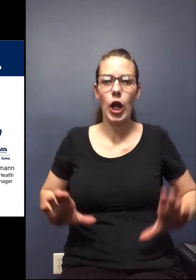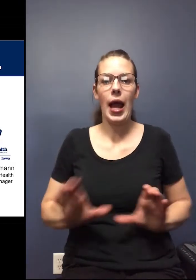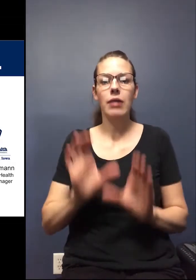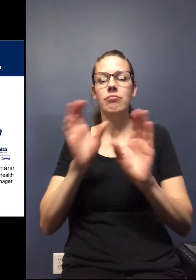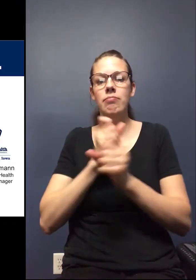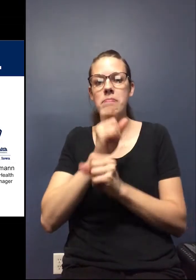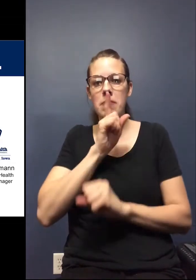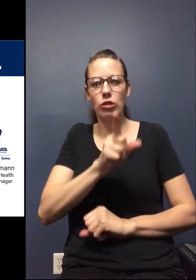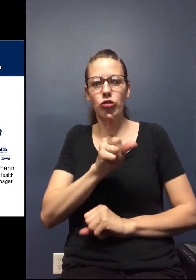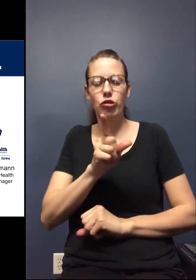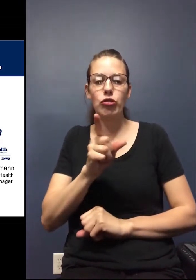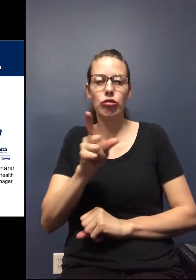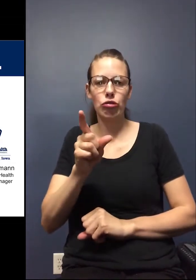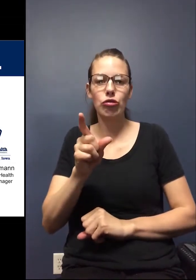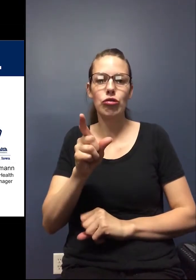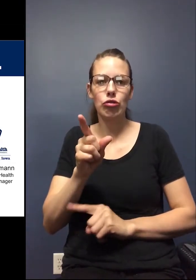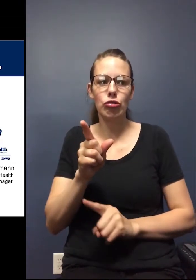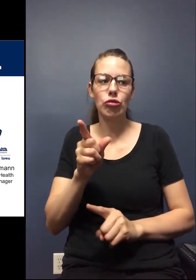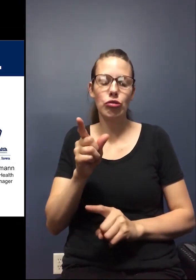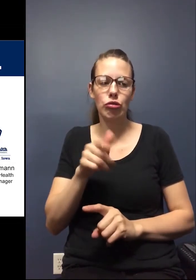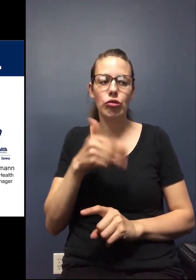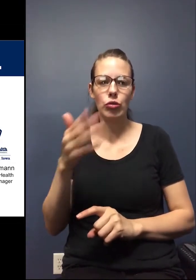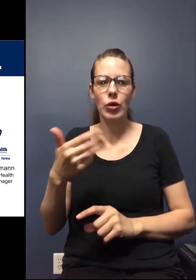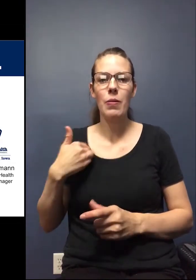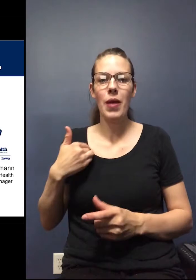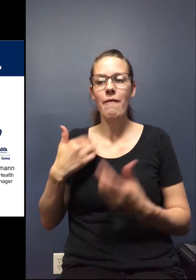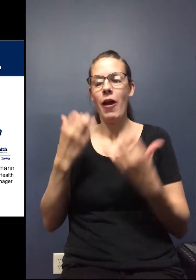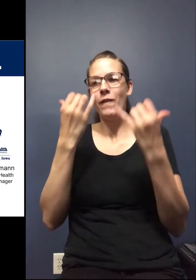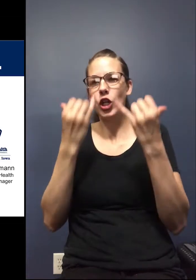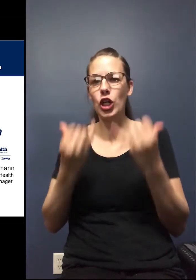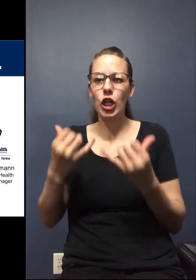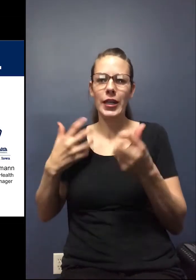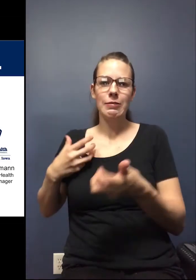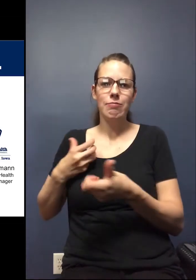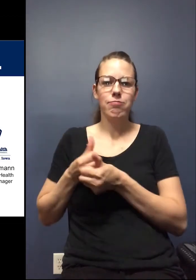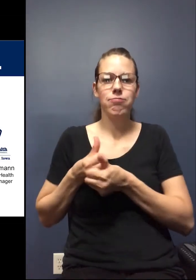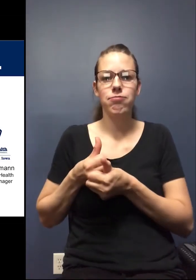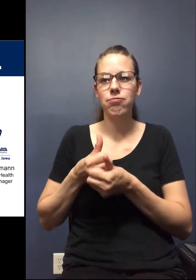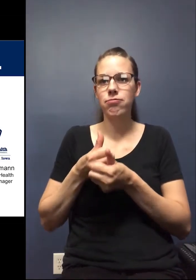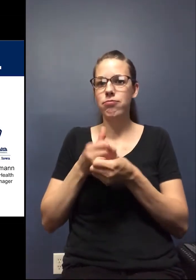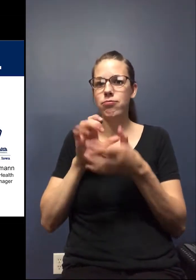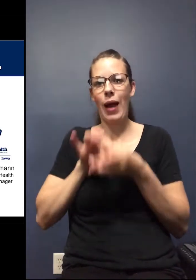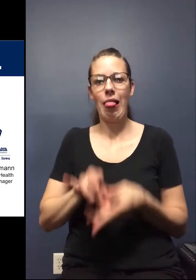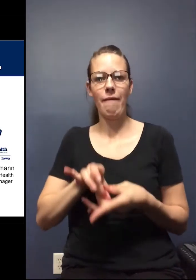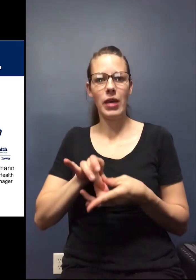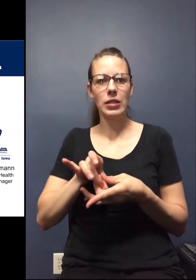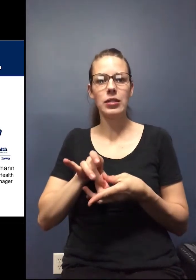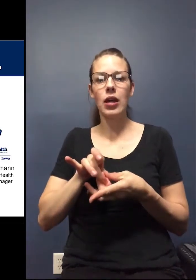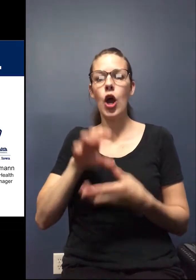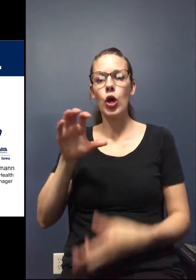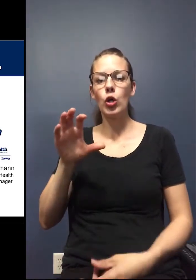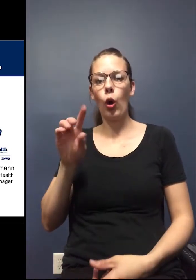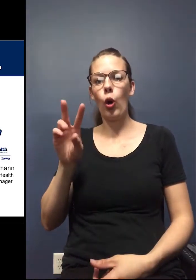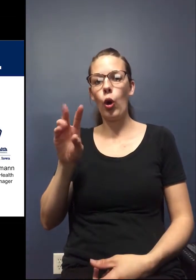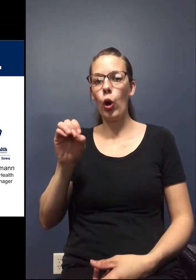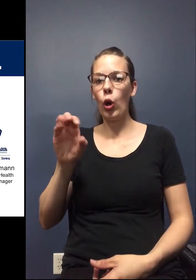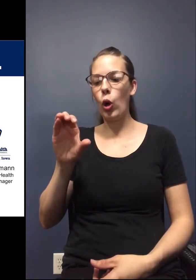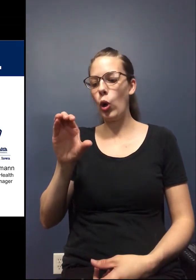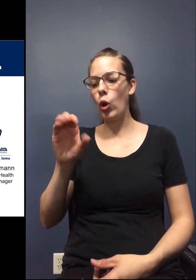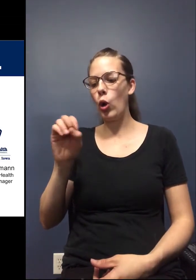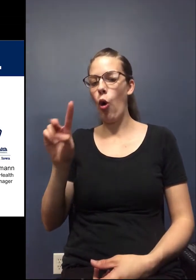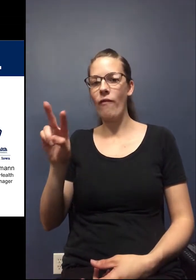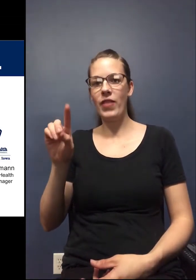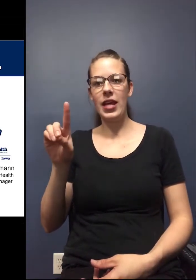active in making sure that we have a a very current, very relevant COVID-19 resource page that's at